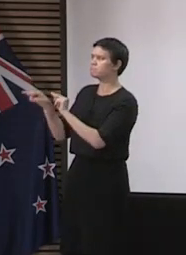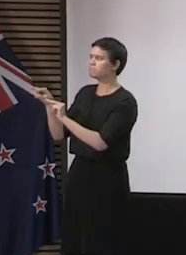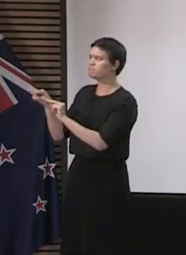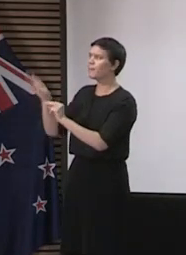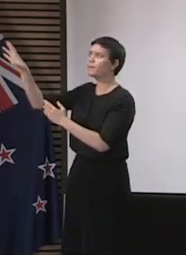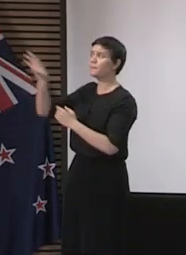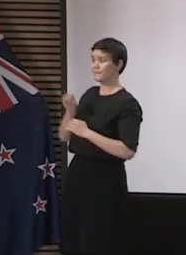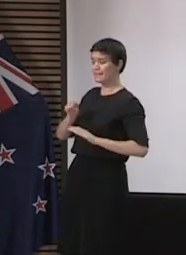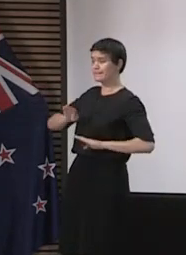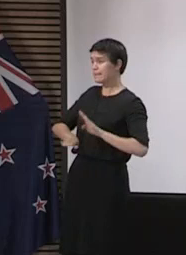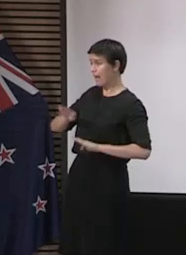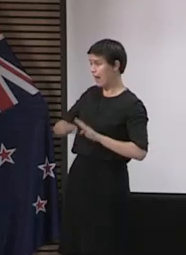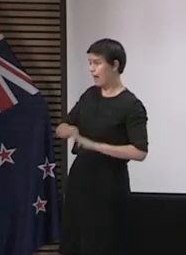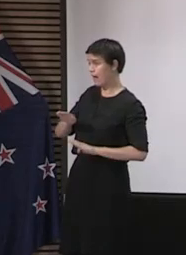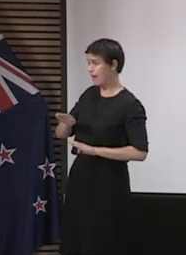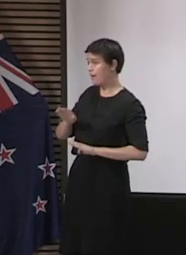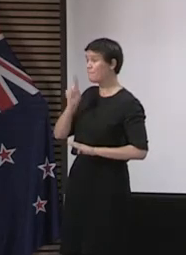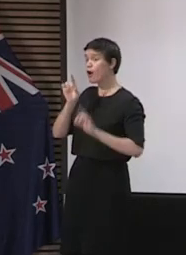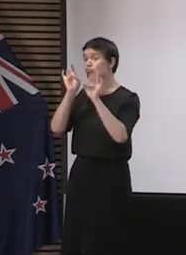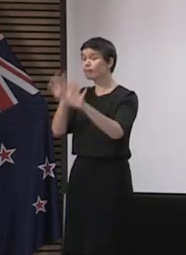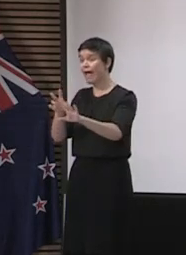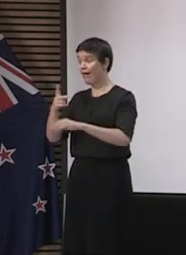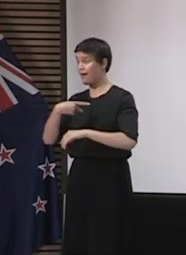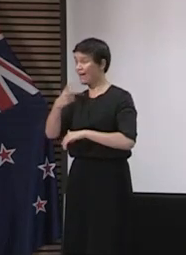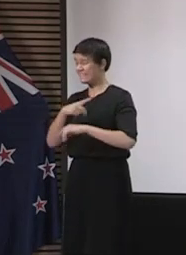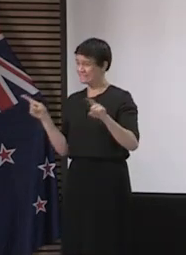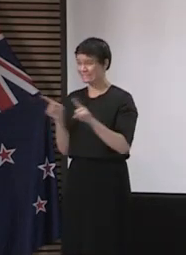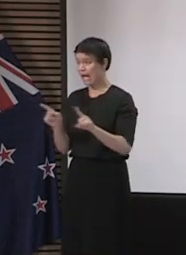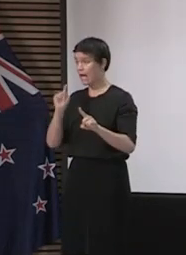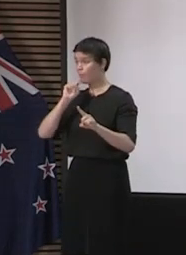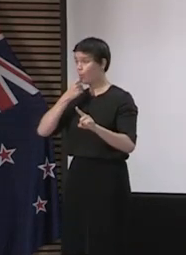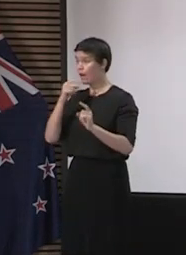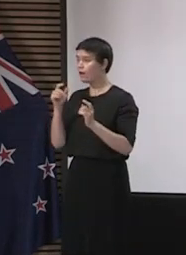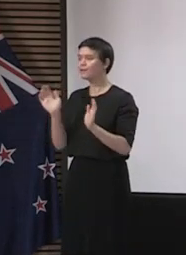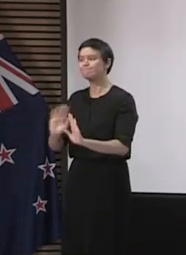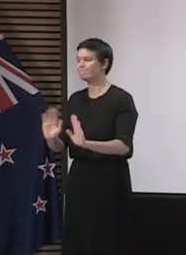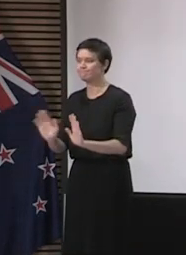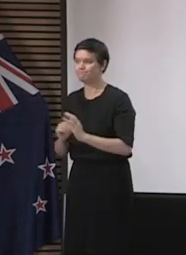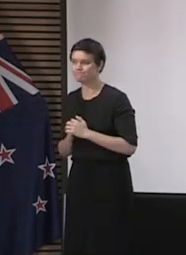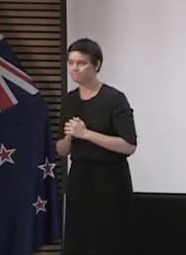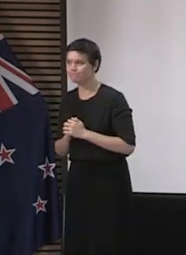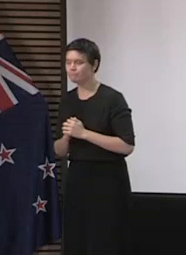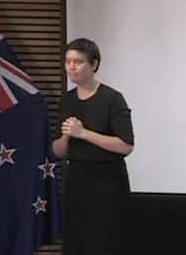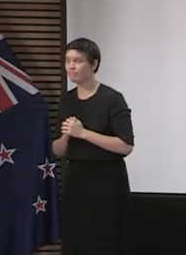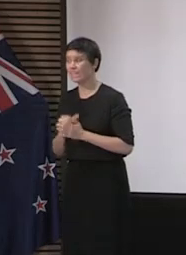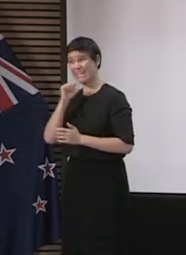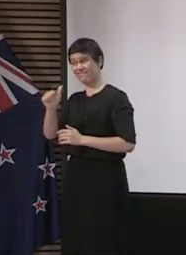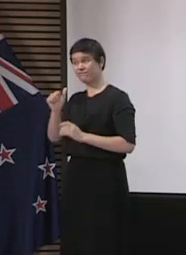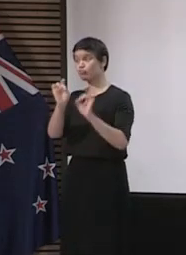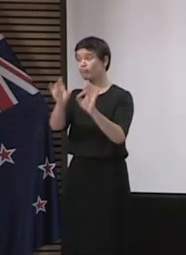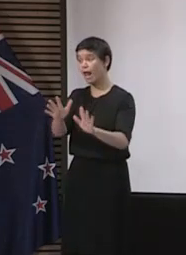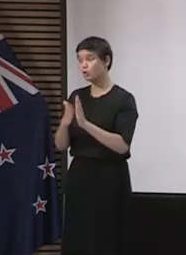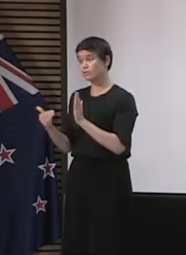in mind, I think the number one consideration for opening up between New Zealand and Australia will be the fact that we have got COVID-19 under control.